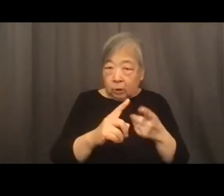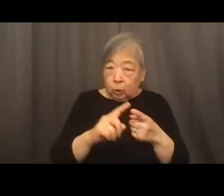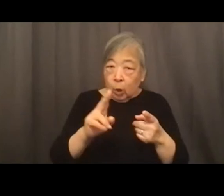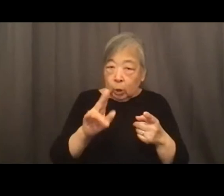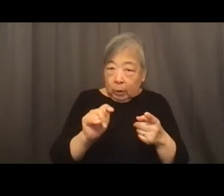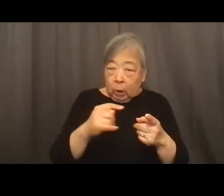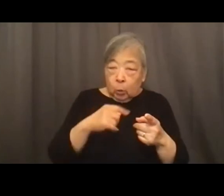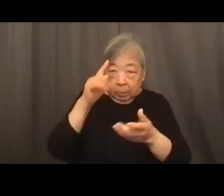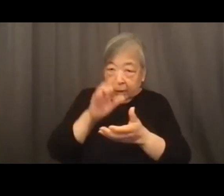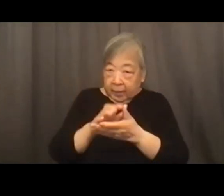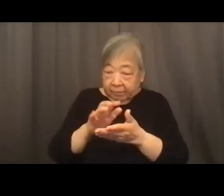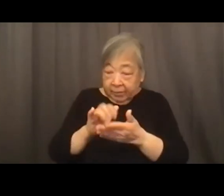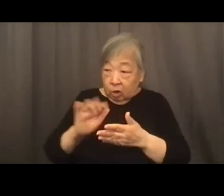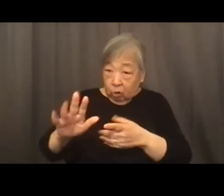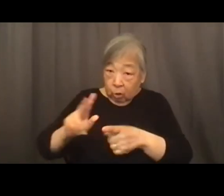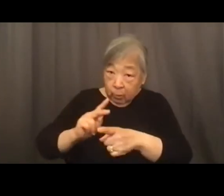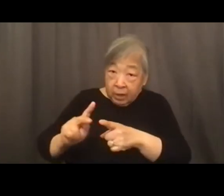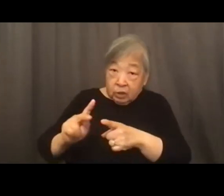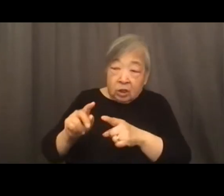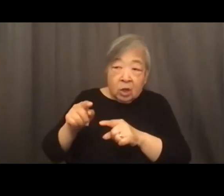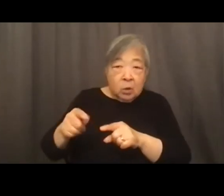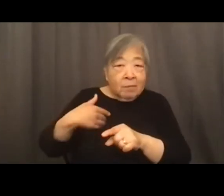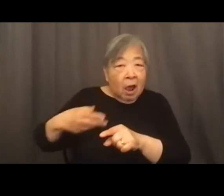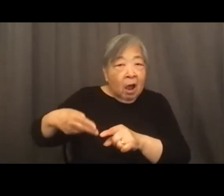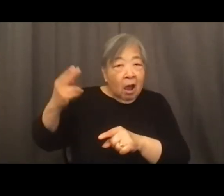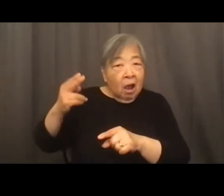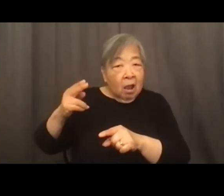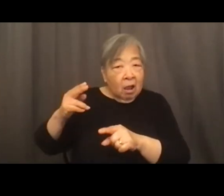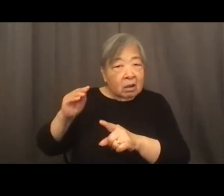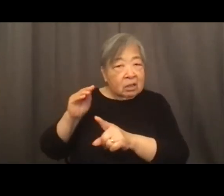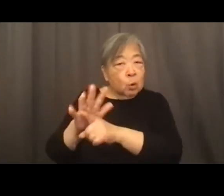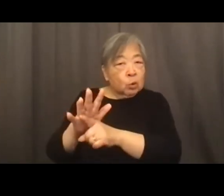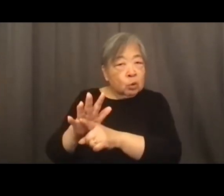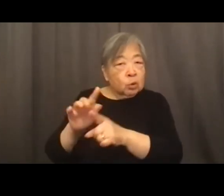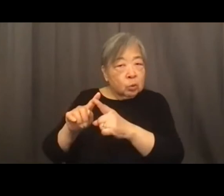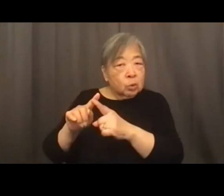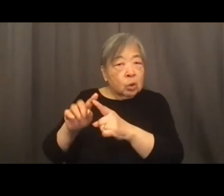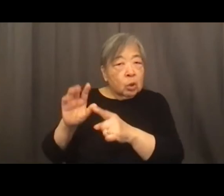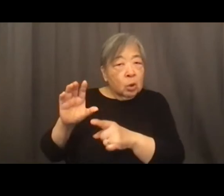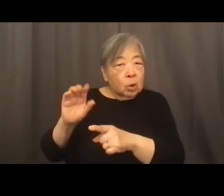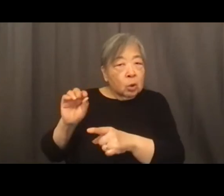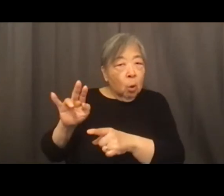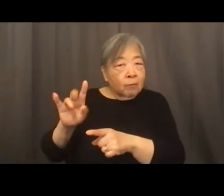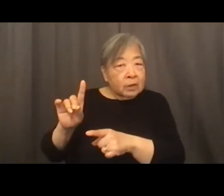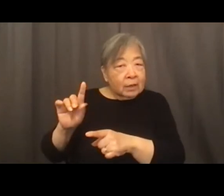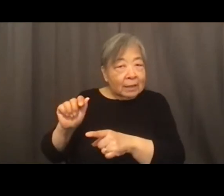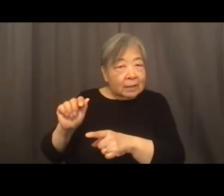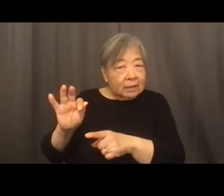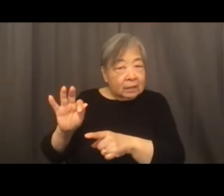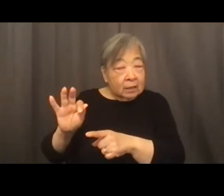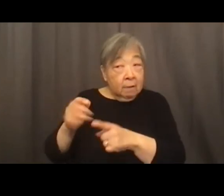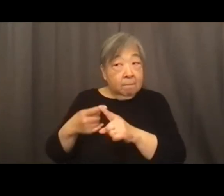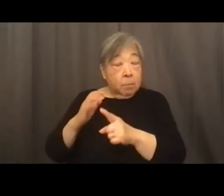believe you're in a profession where you have had a higher exposure to COVID-19 I think from our earlier discussions it seems like that is